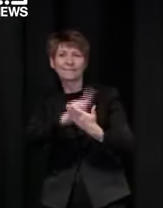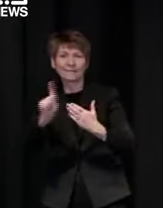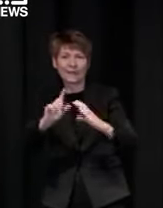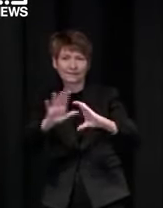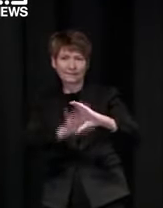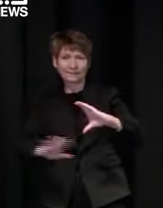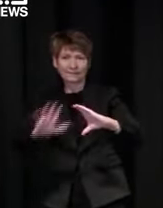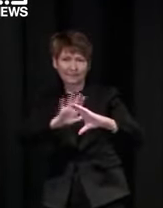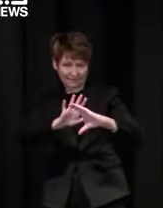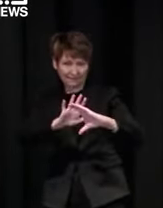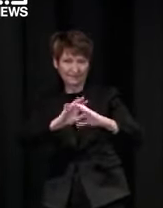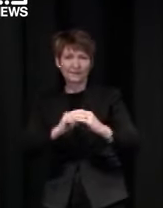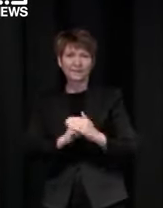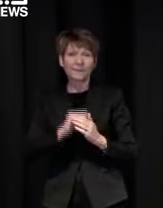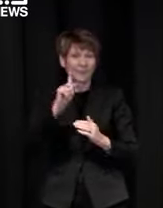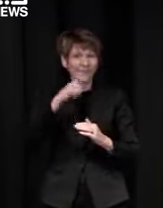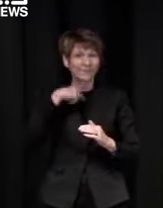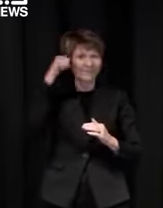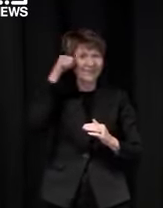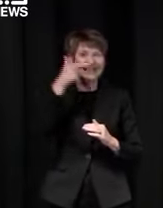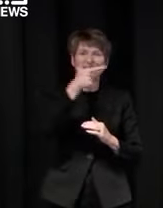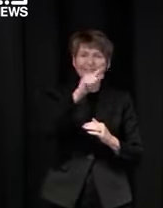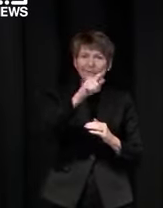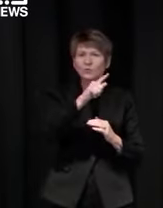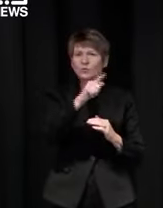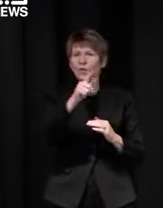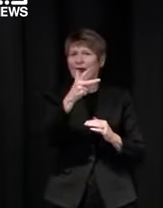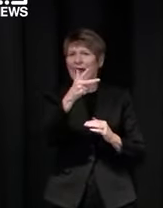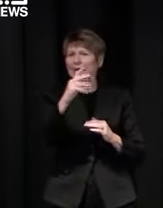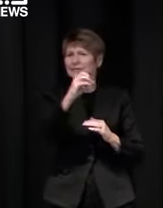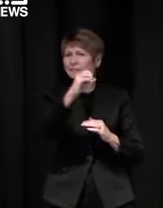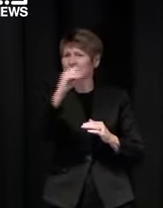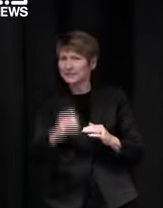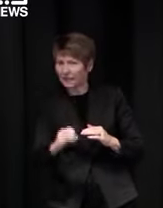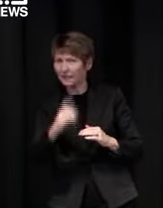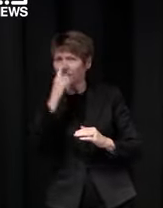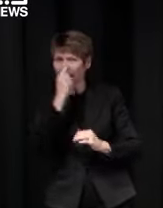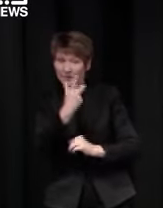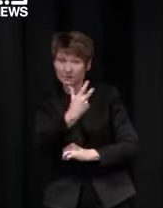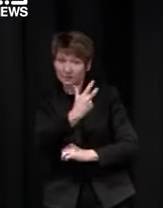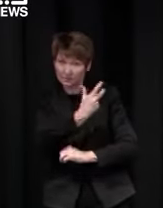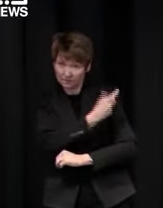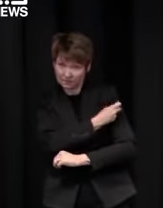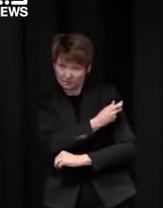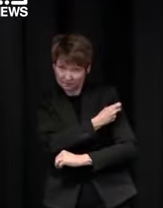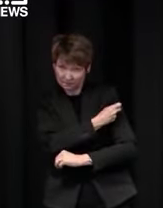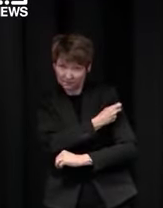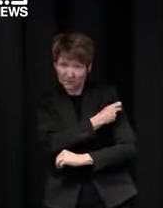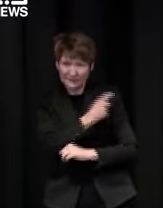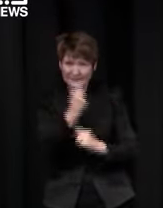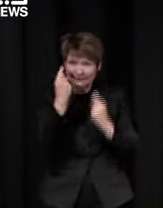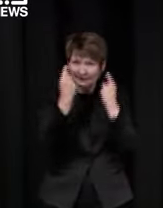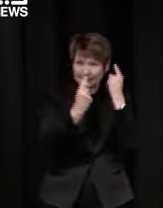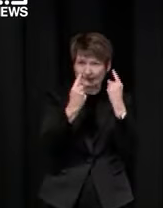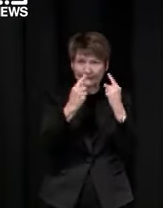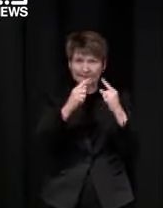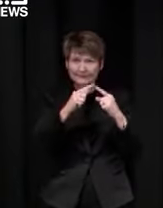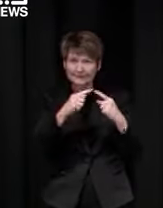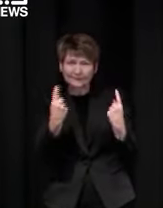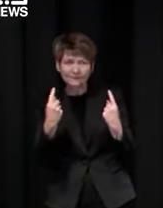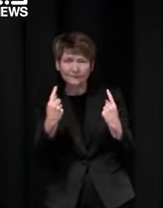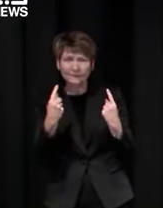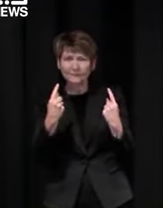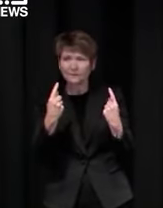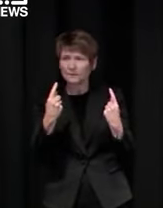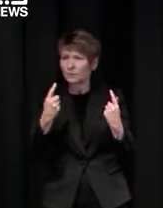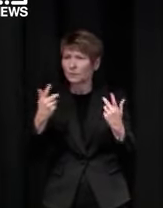that from 70 to 80 percent we want to trial um in a range of other settings and in a range of other localities